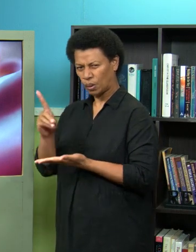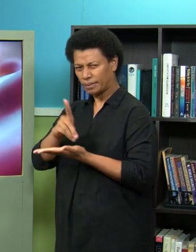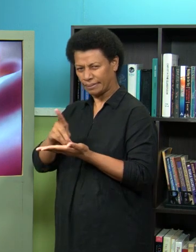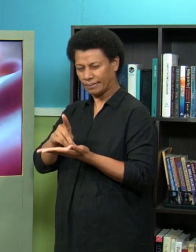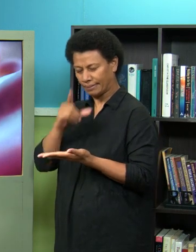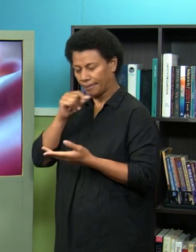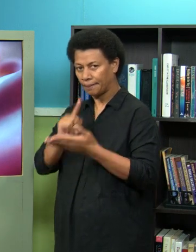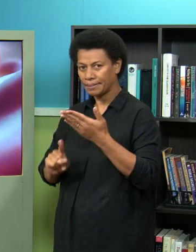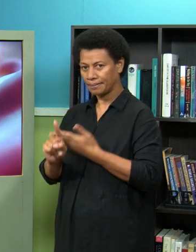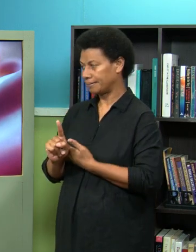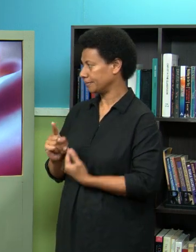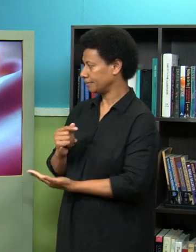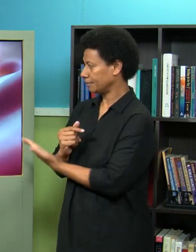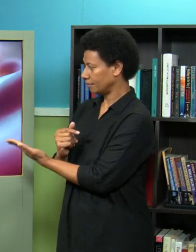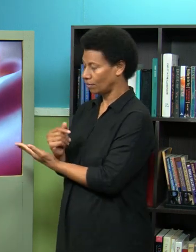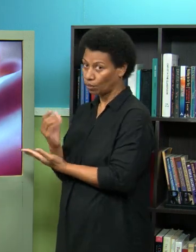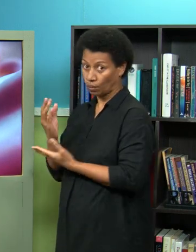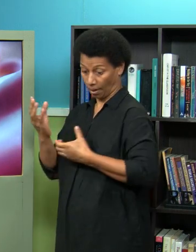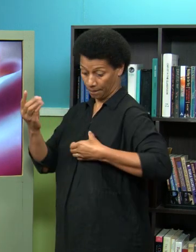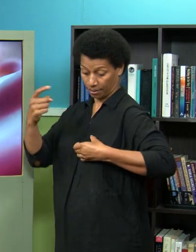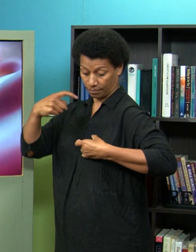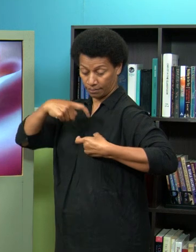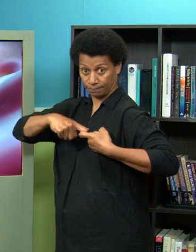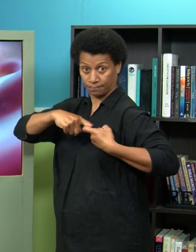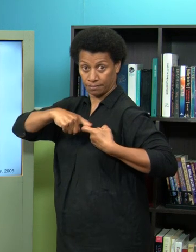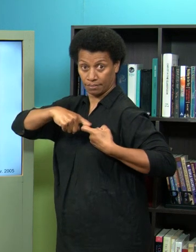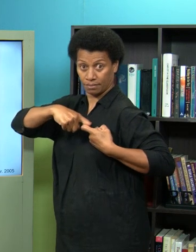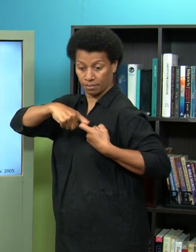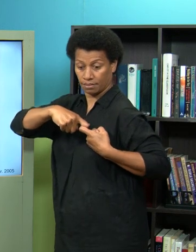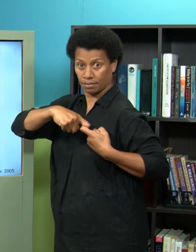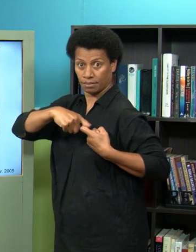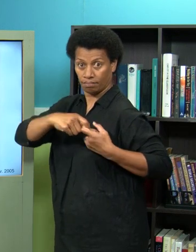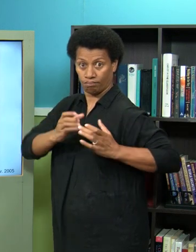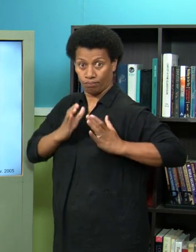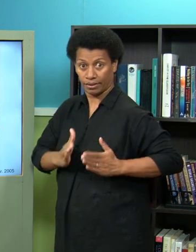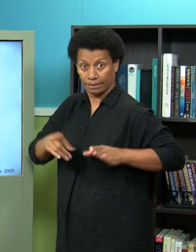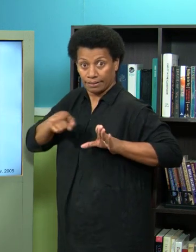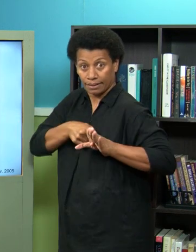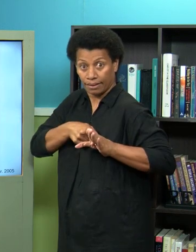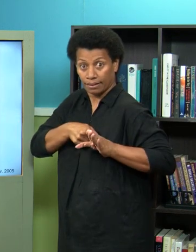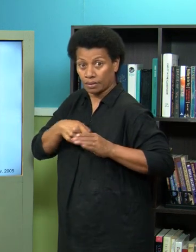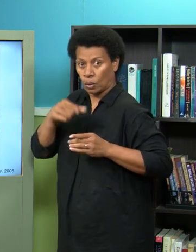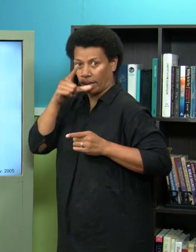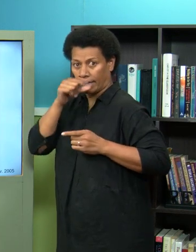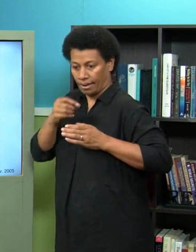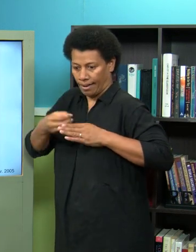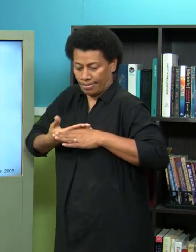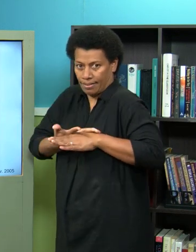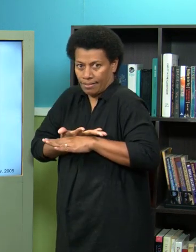diseases can occur okay so basically once it binds to the ACE receptor it goes into the cell it